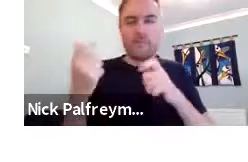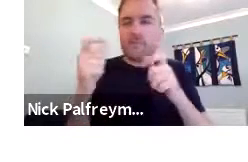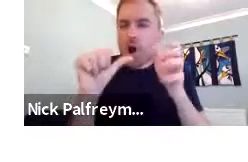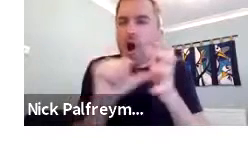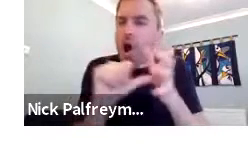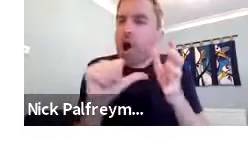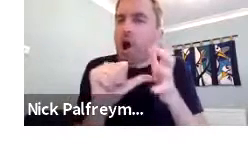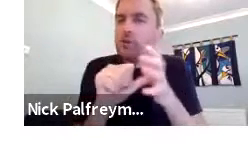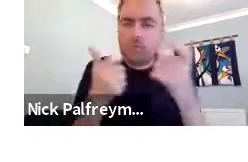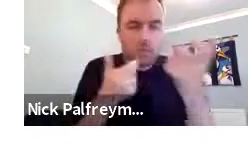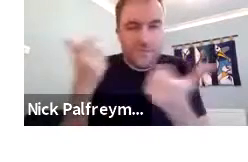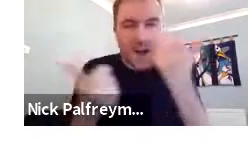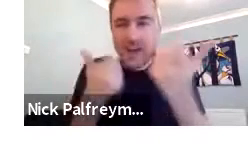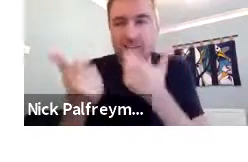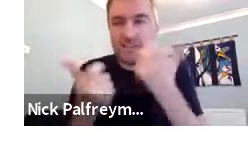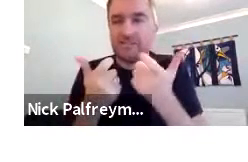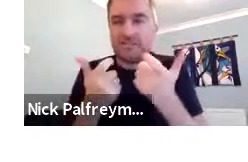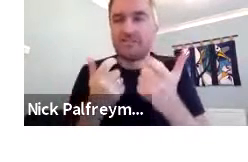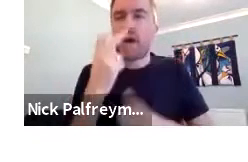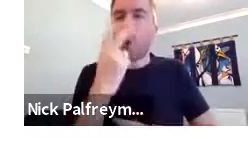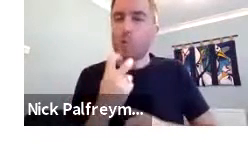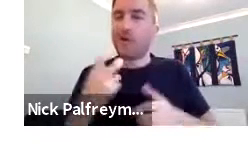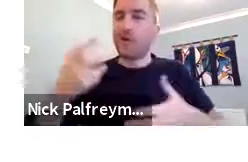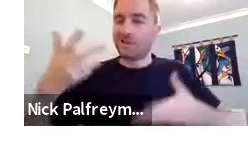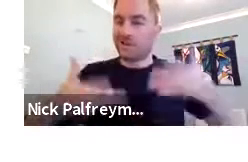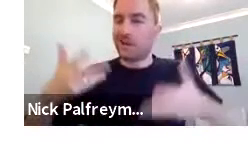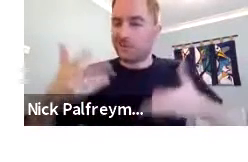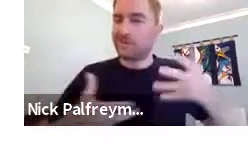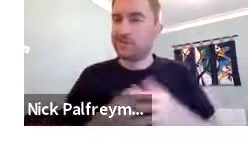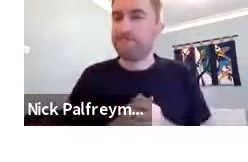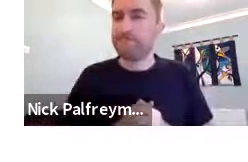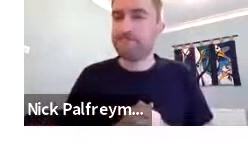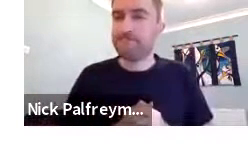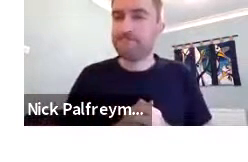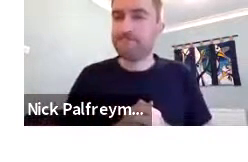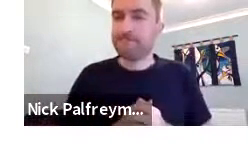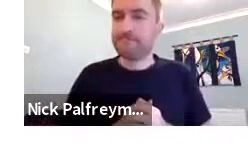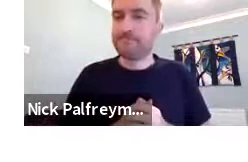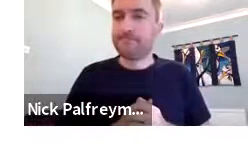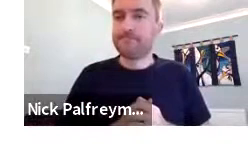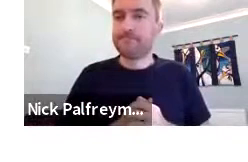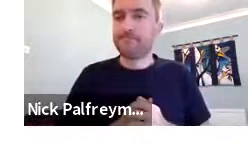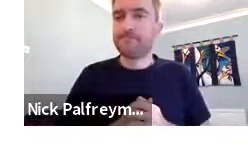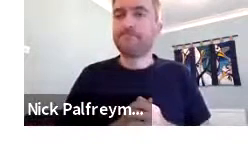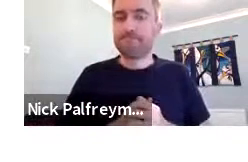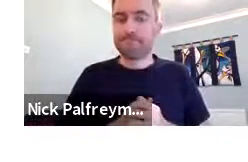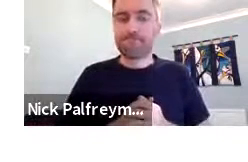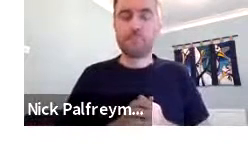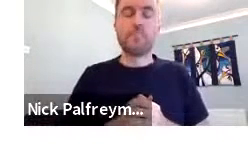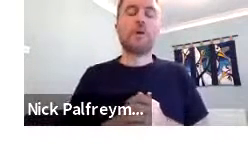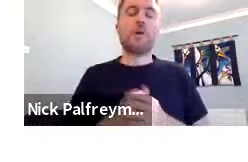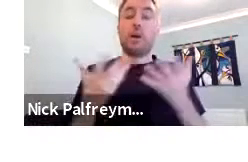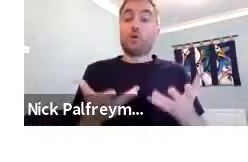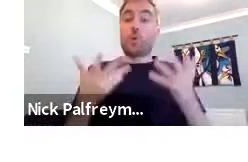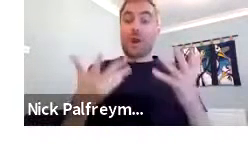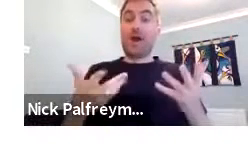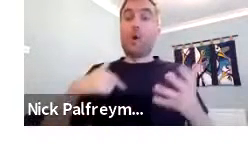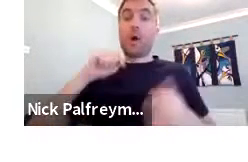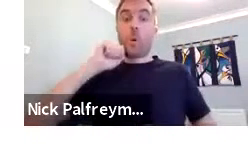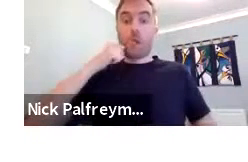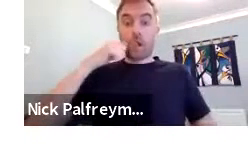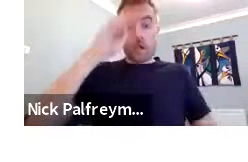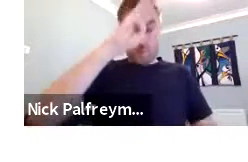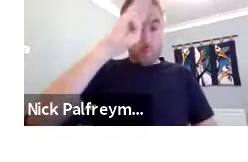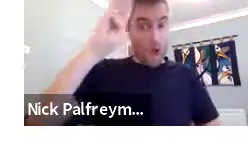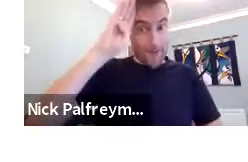few and it was very hard to find those older people and those older sign language users to be part of the